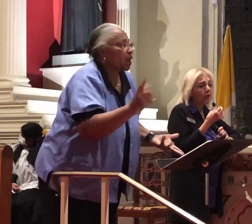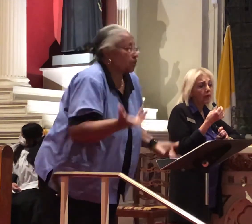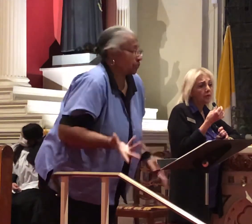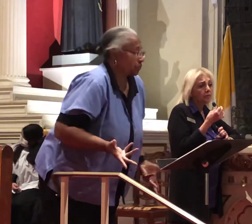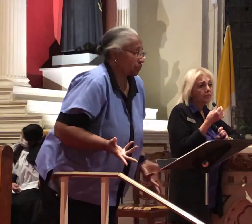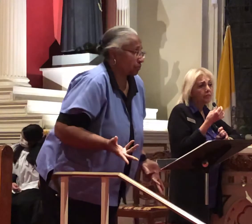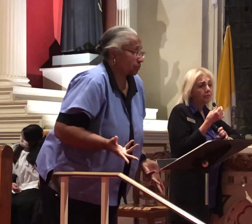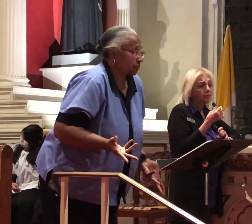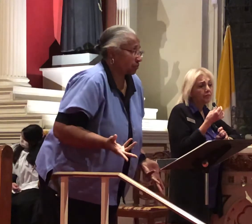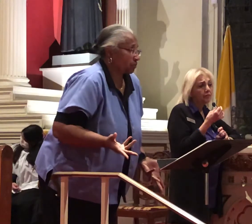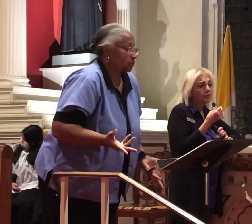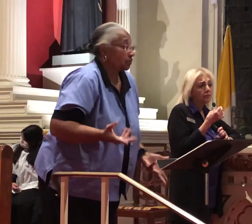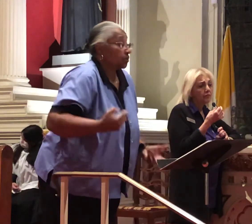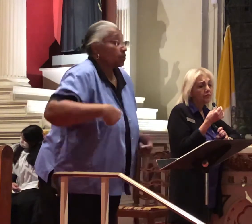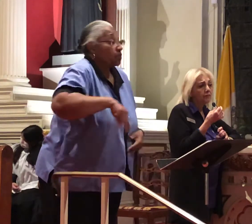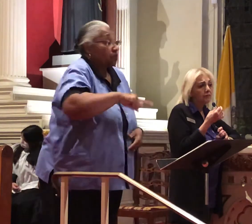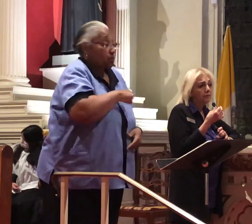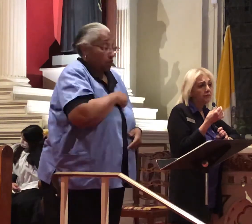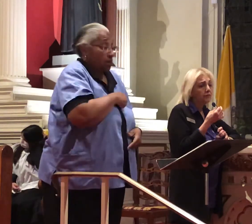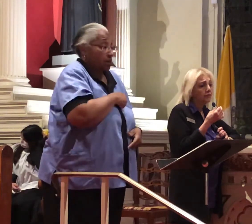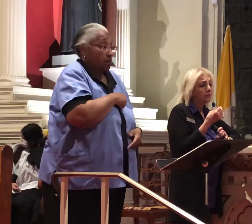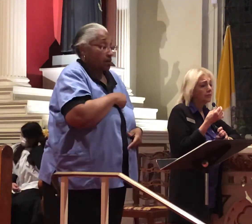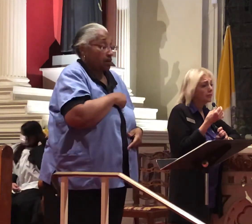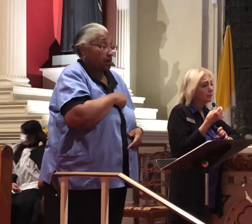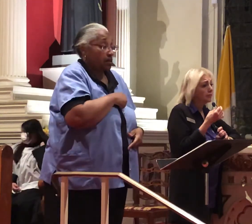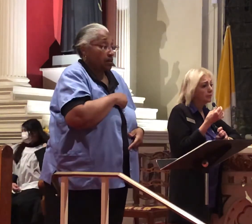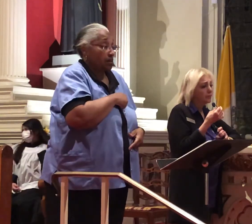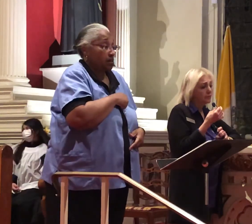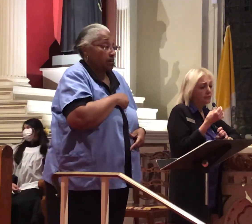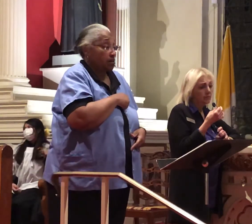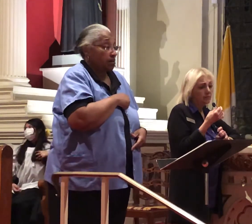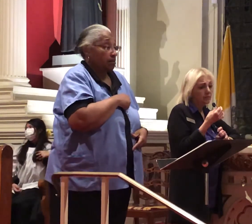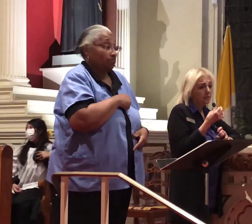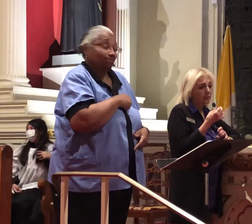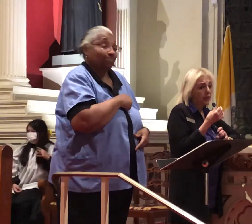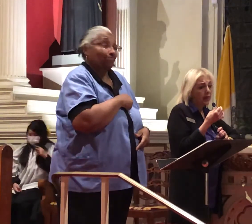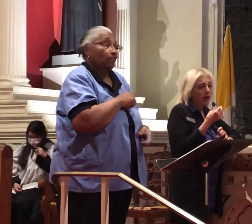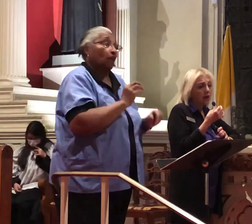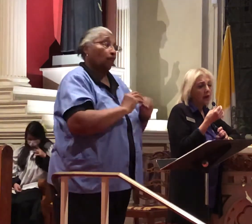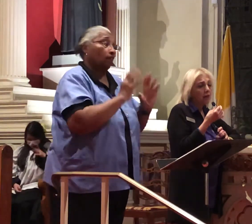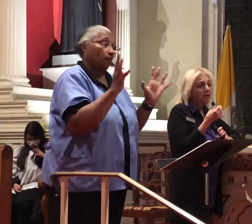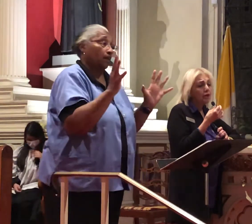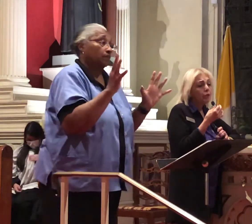we have certainly Lent ahead of us